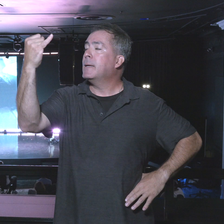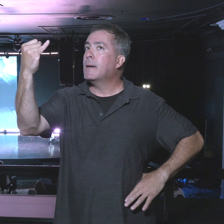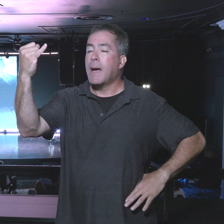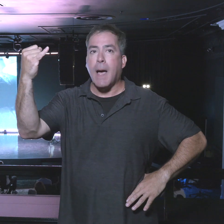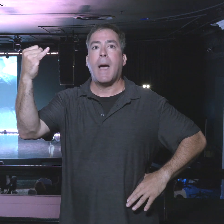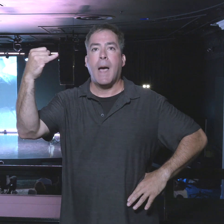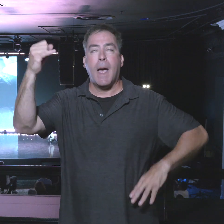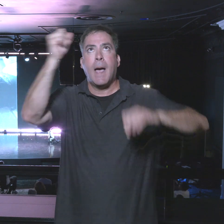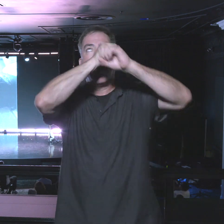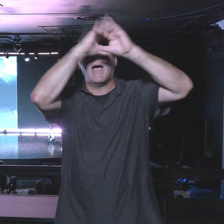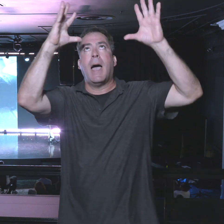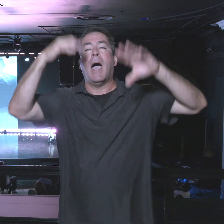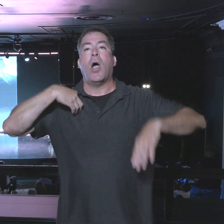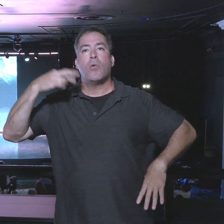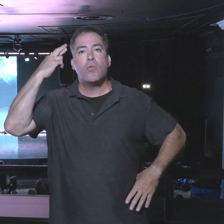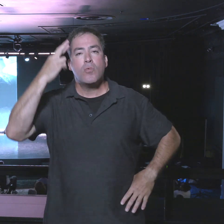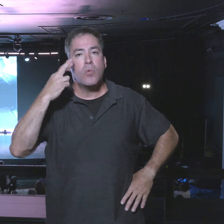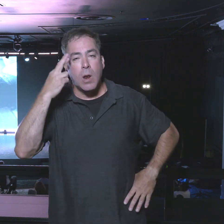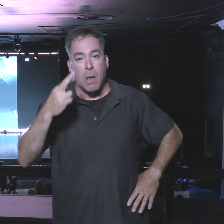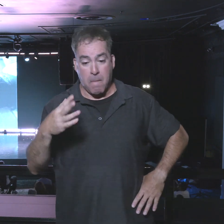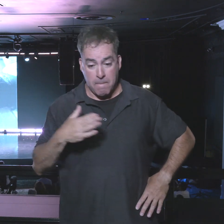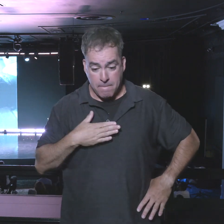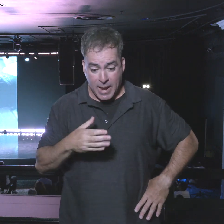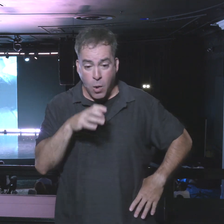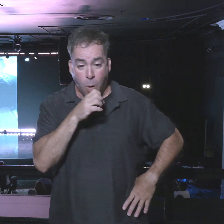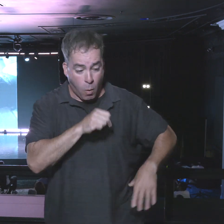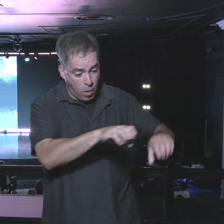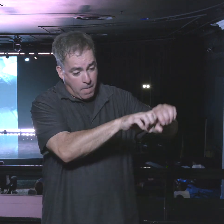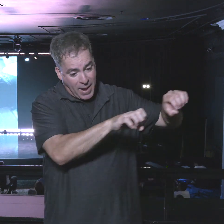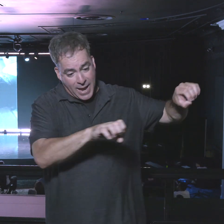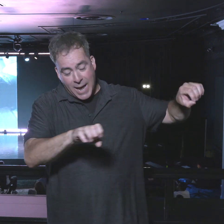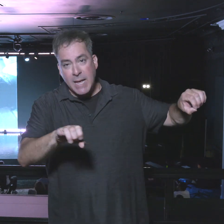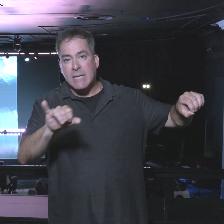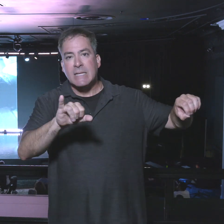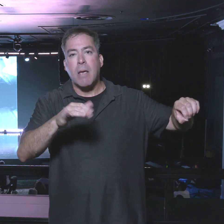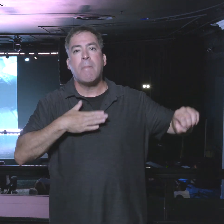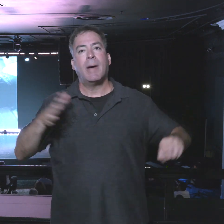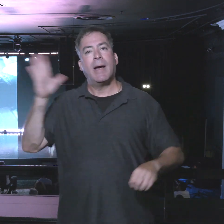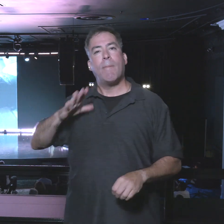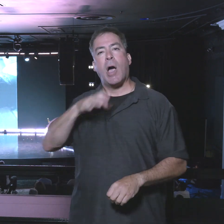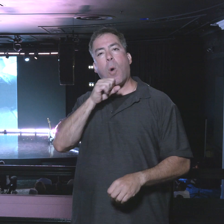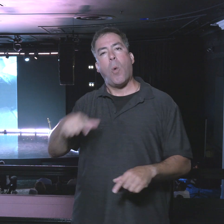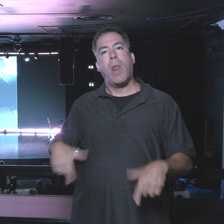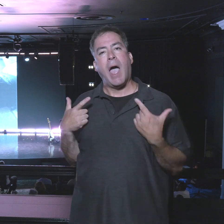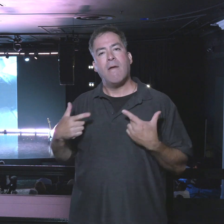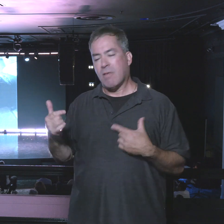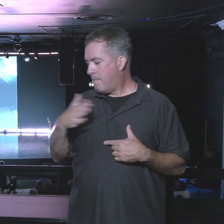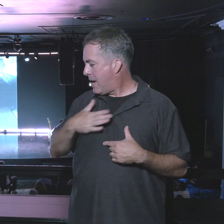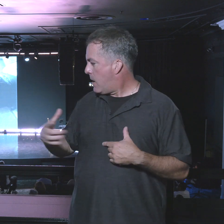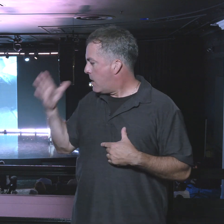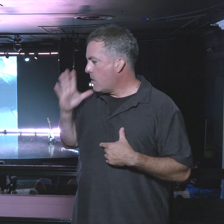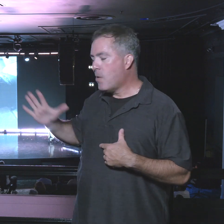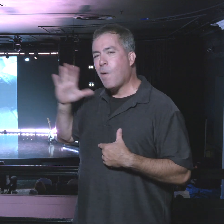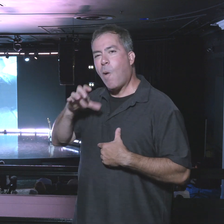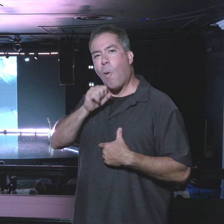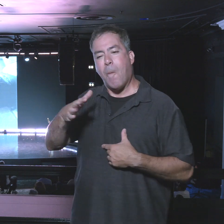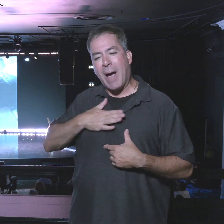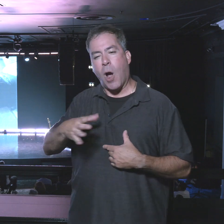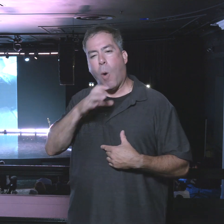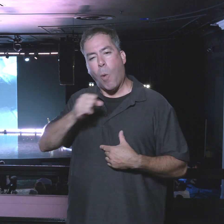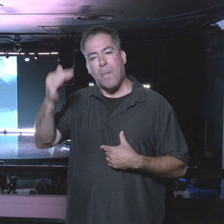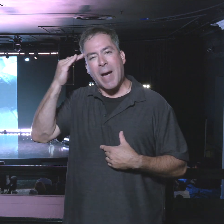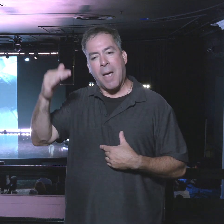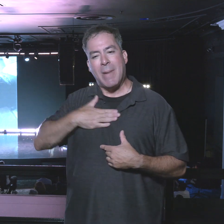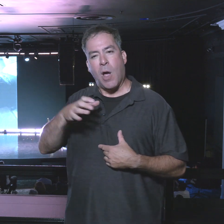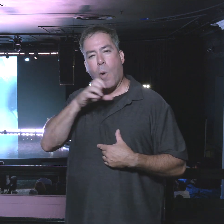I realize that my old pipes are like my old life. It's the old me. It's my old mind. It's my